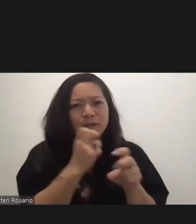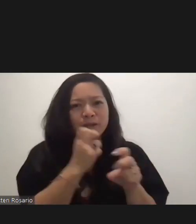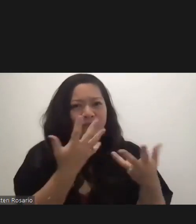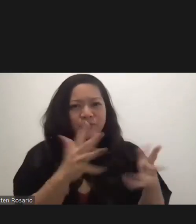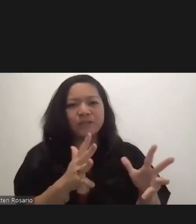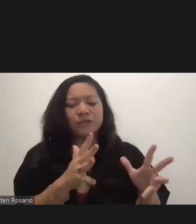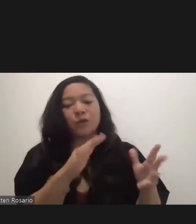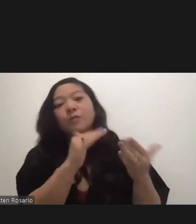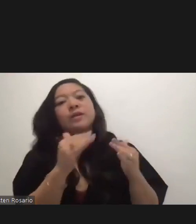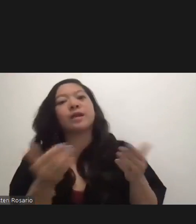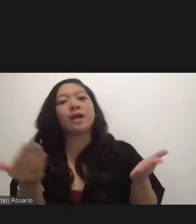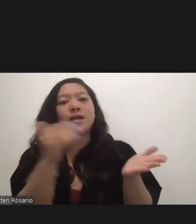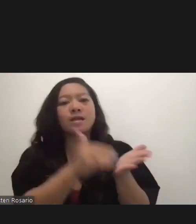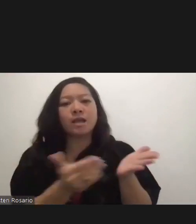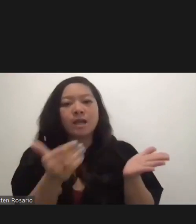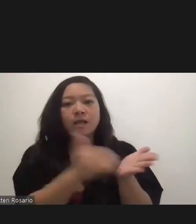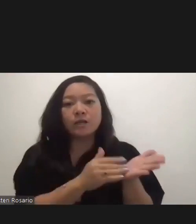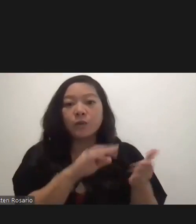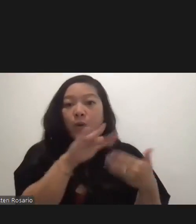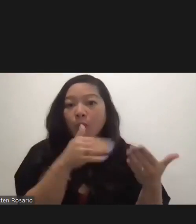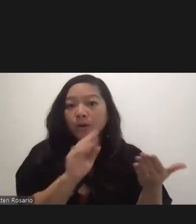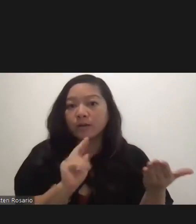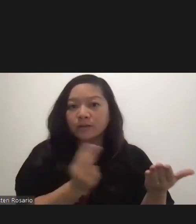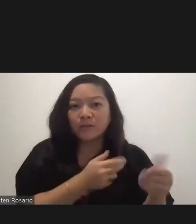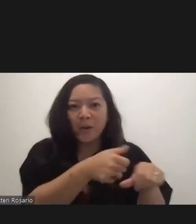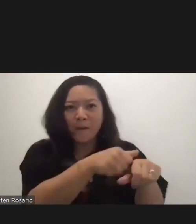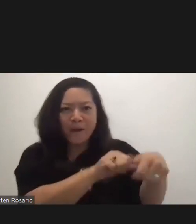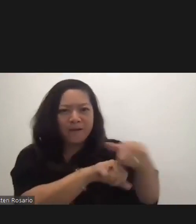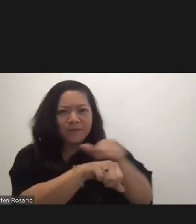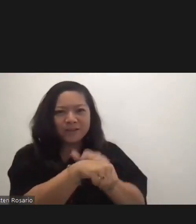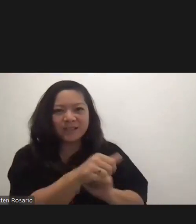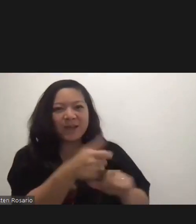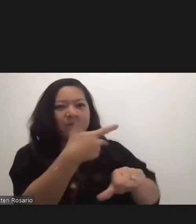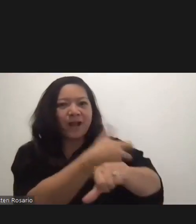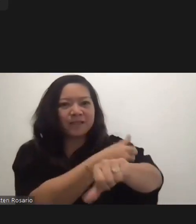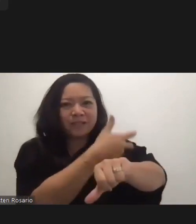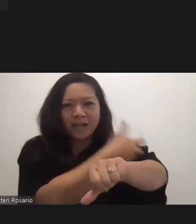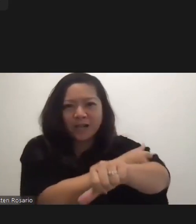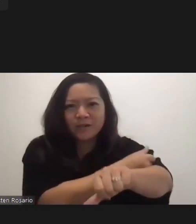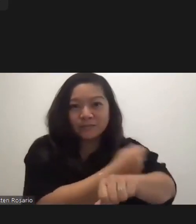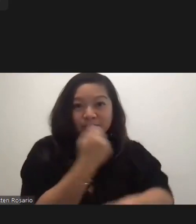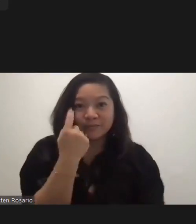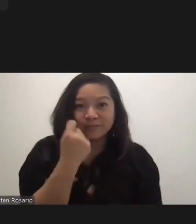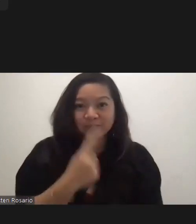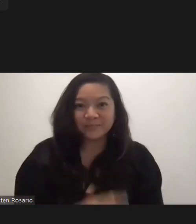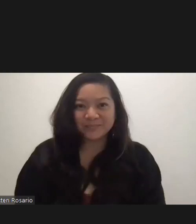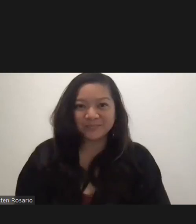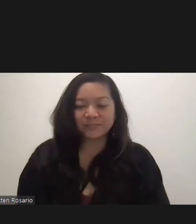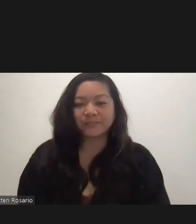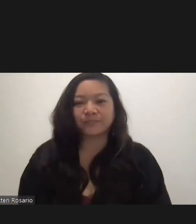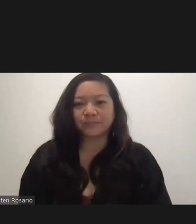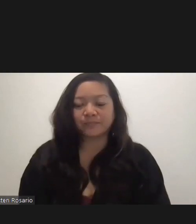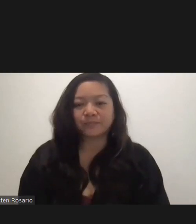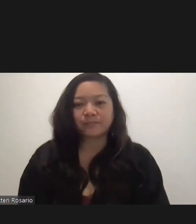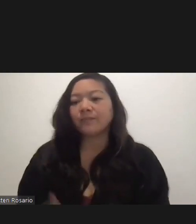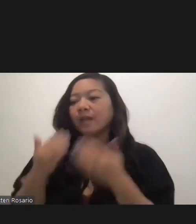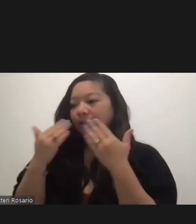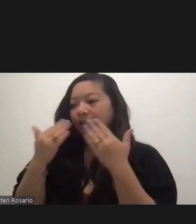So again, roll up your sleeves and get vaccinated. Got it. Thank you, ma'am. Thank you.